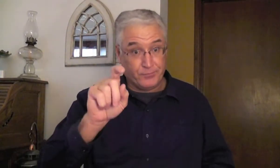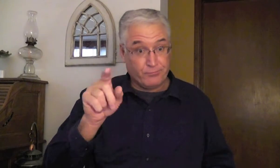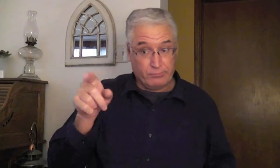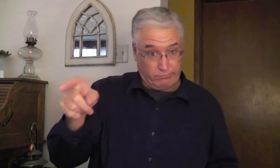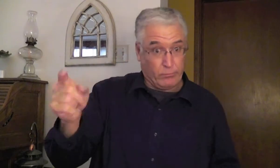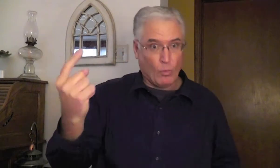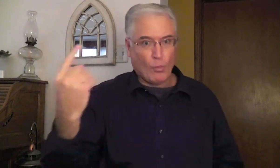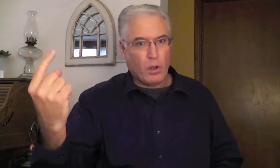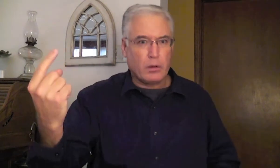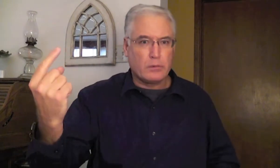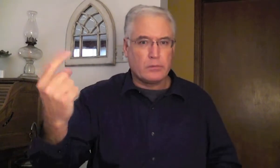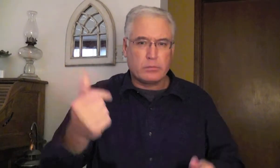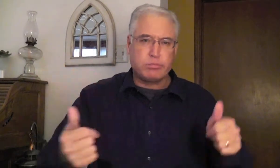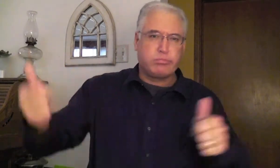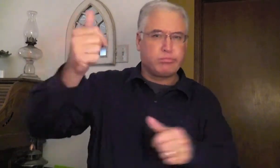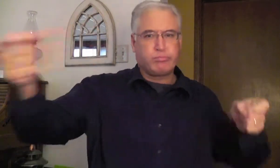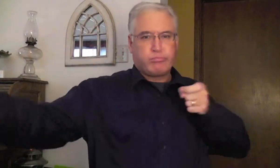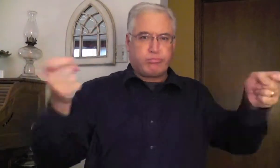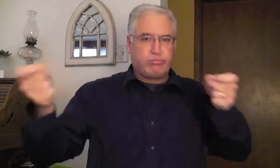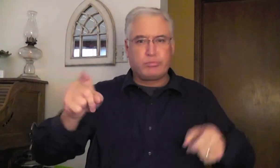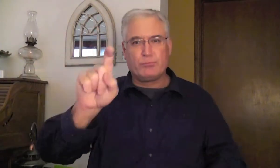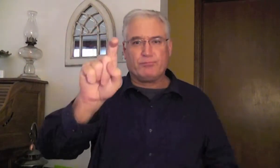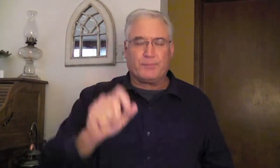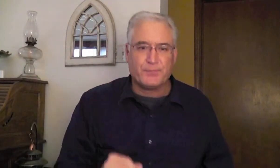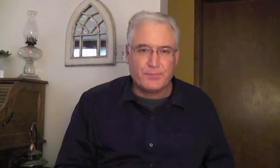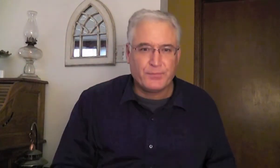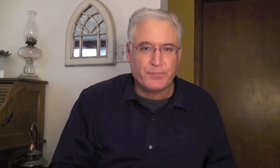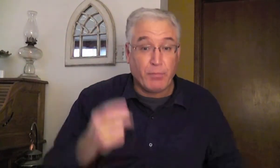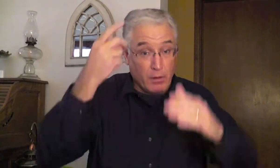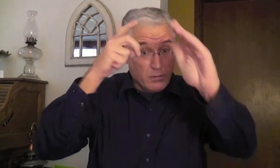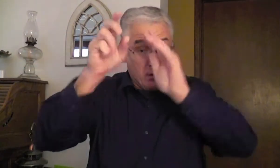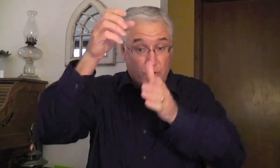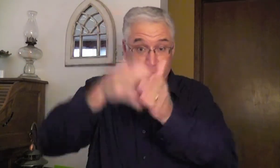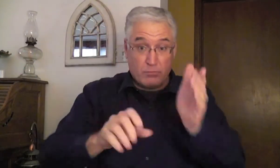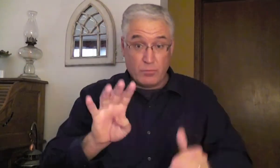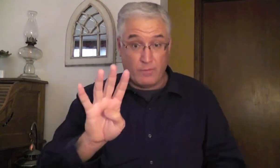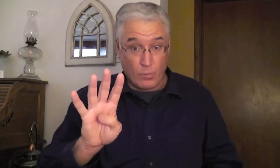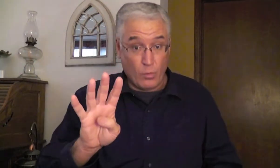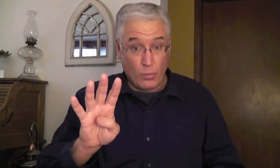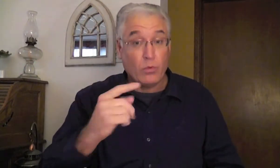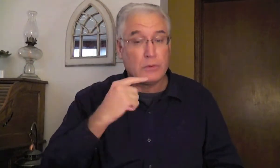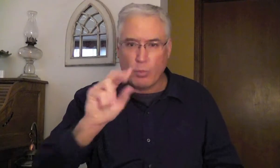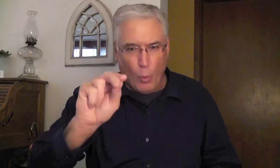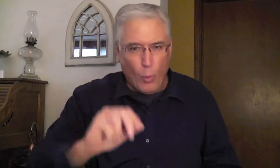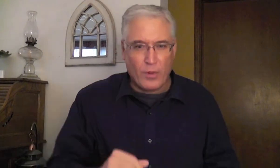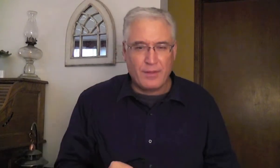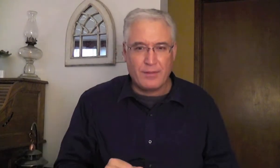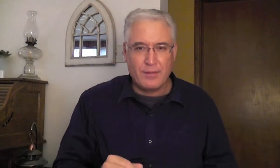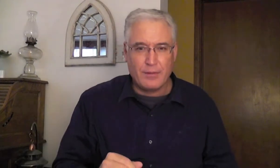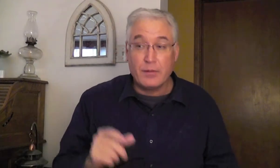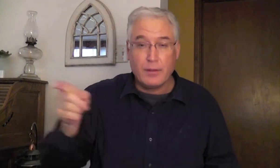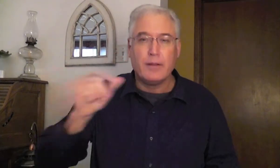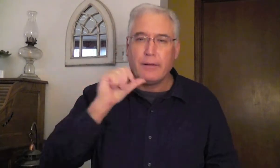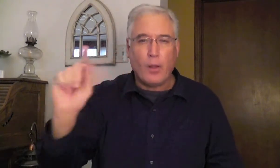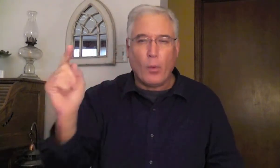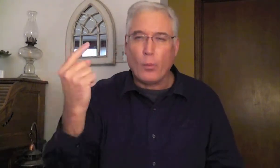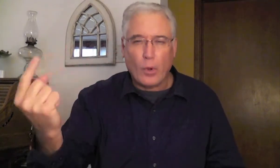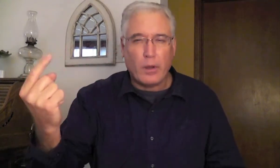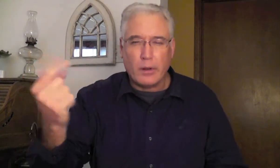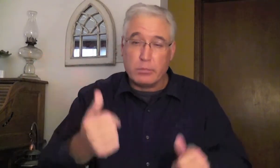reigning over all the people. But is he the only one? Daniel chapter 4 says no. He's not the